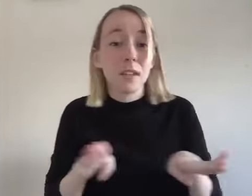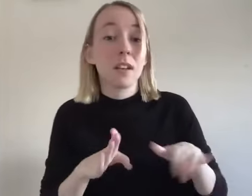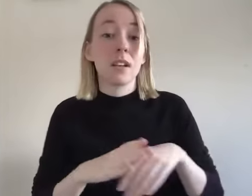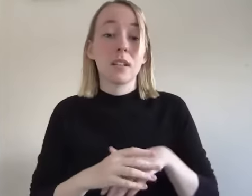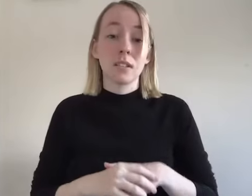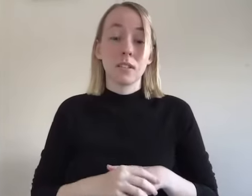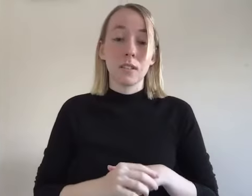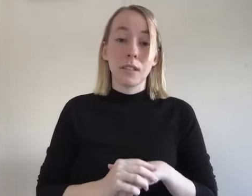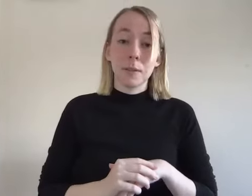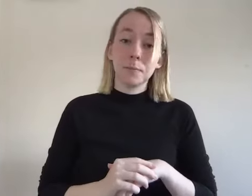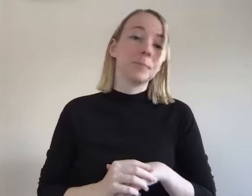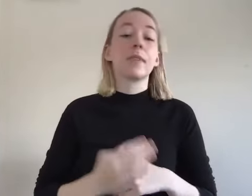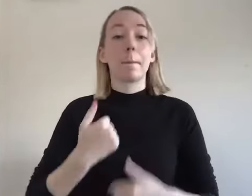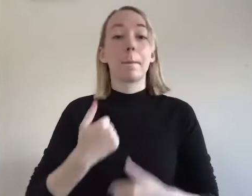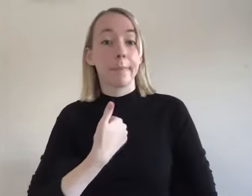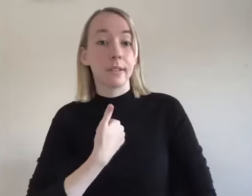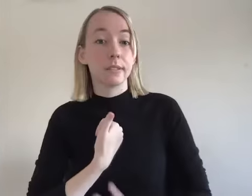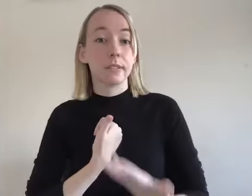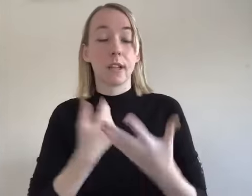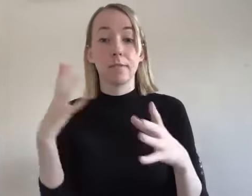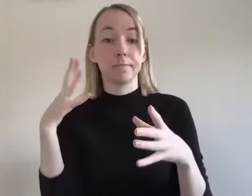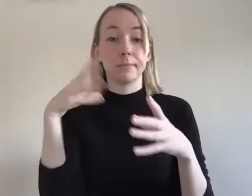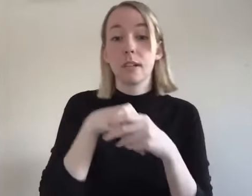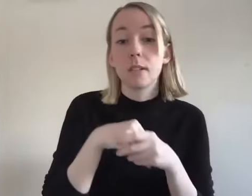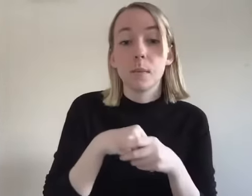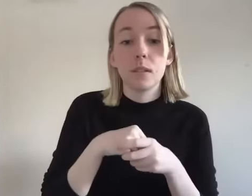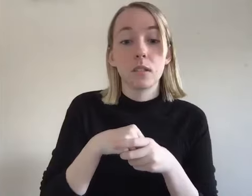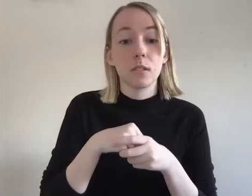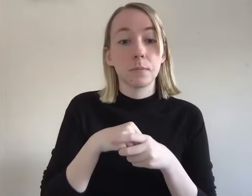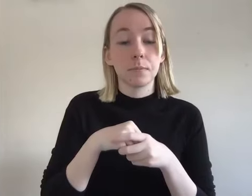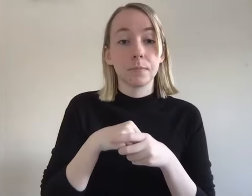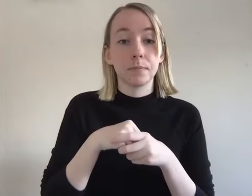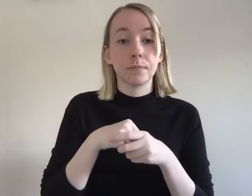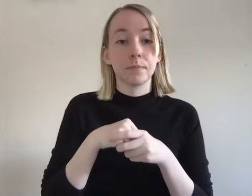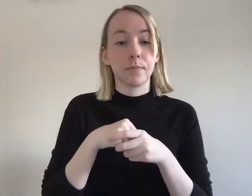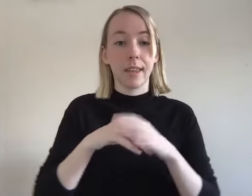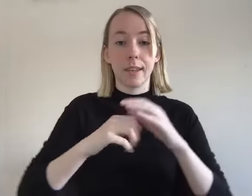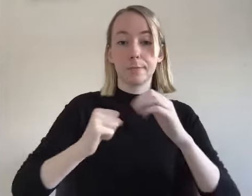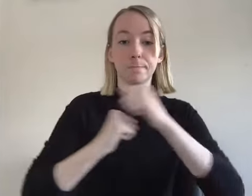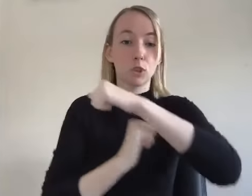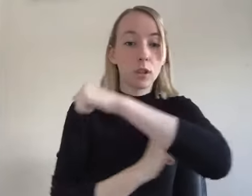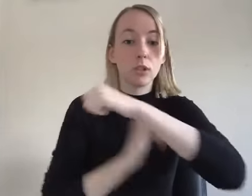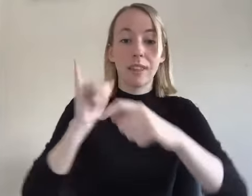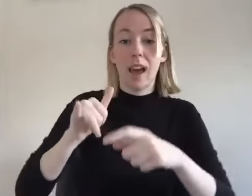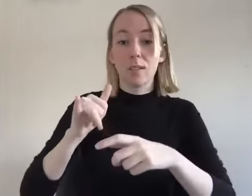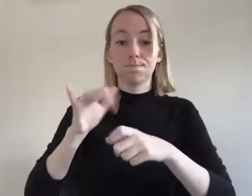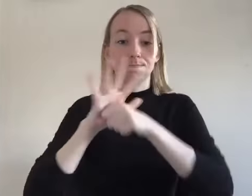behaviors um and my own like participation and um um a structure that like